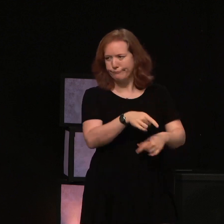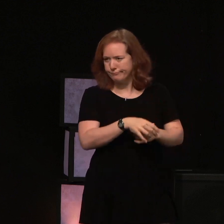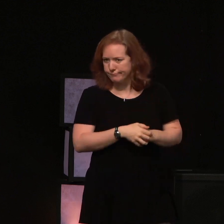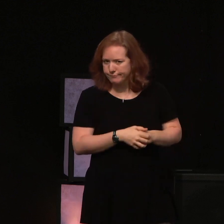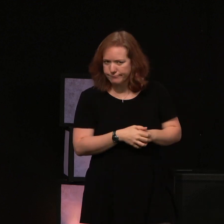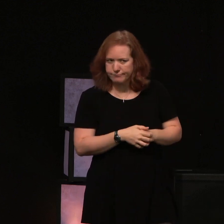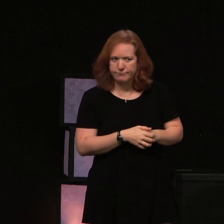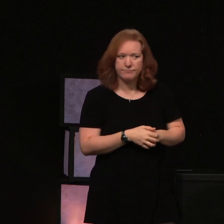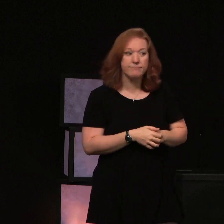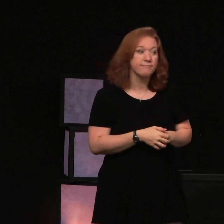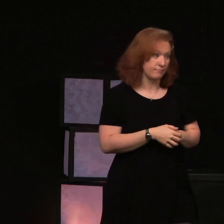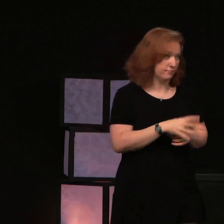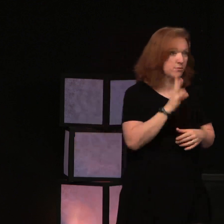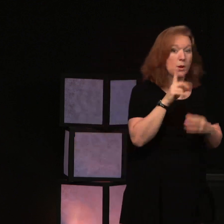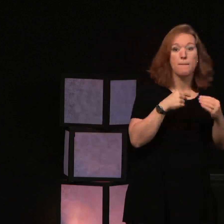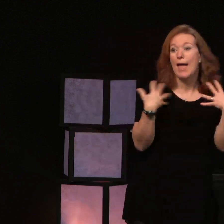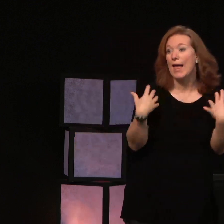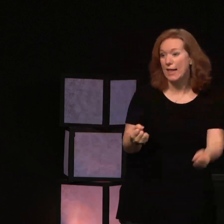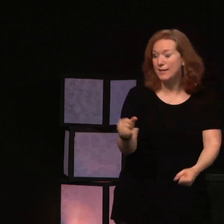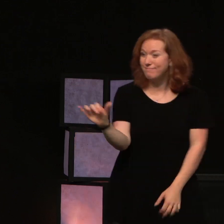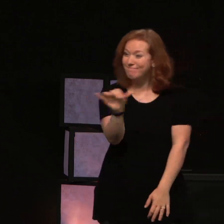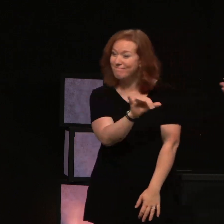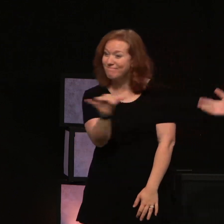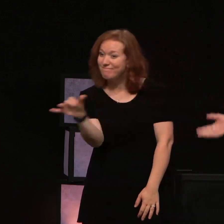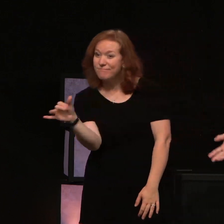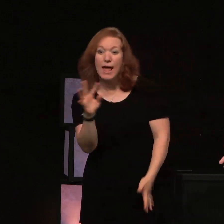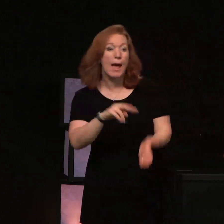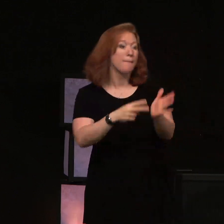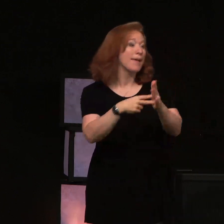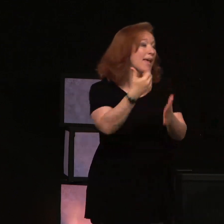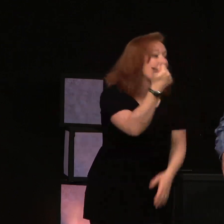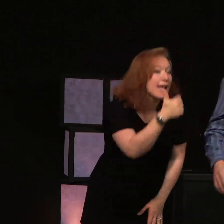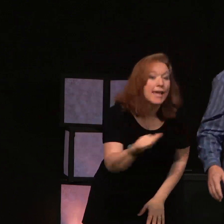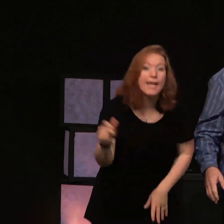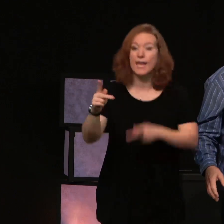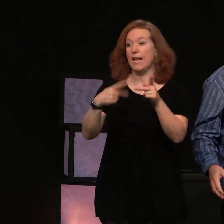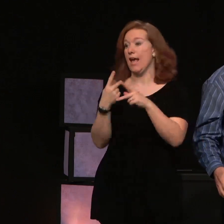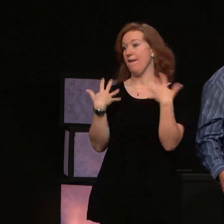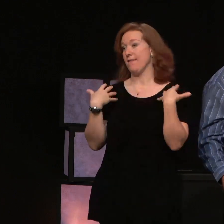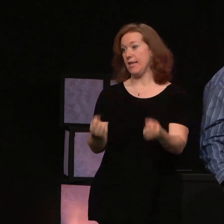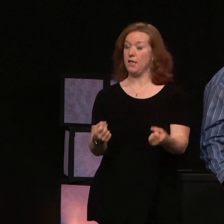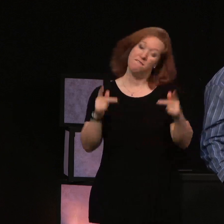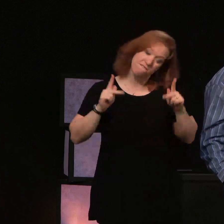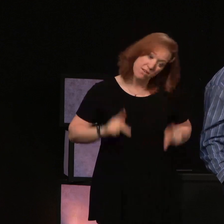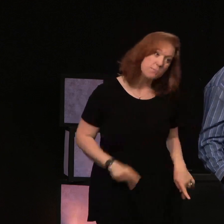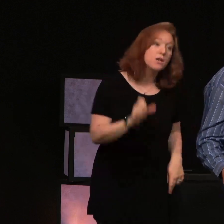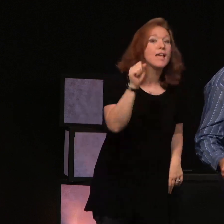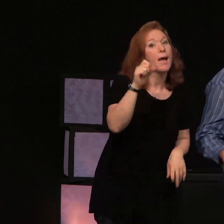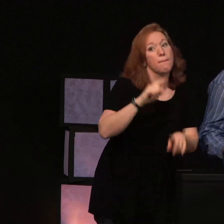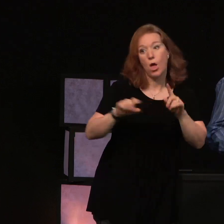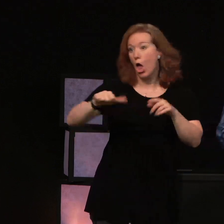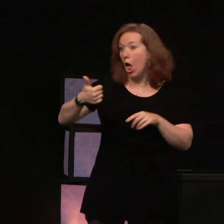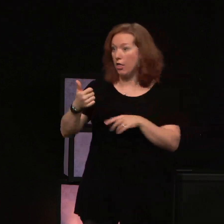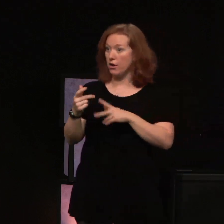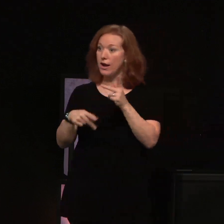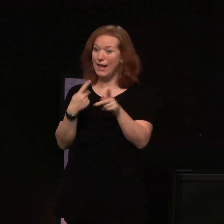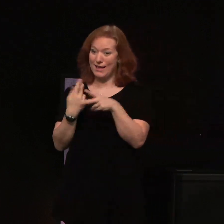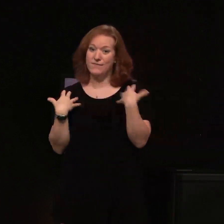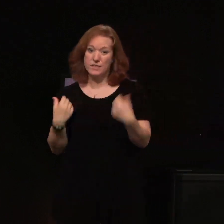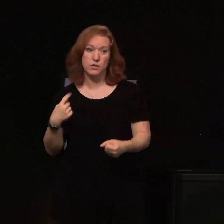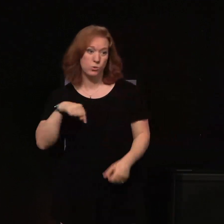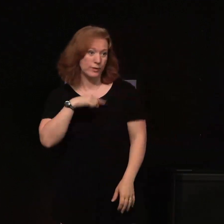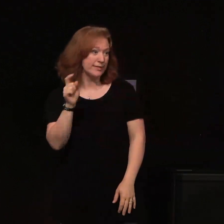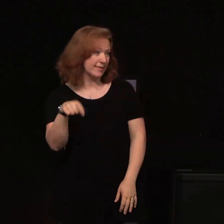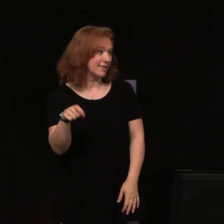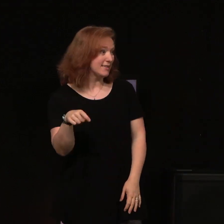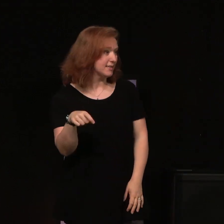Even when it comes to healing. And I'm talking about any kind of healing, not just physical. There's all kind of healing that we need sometimes.